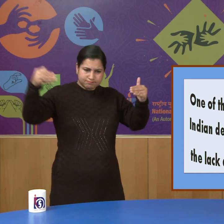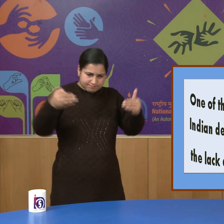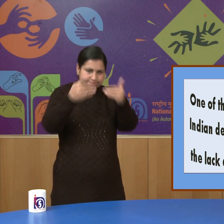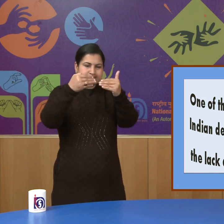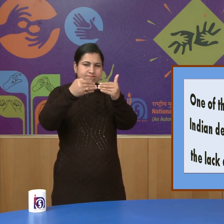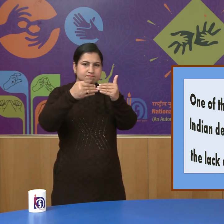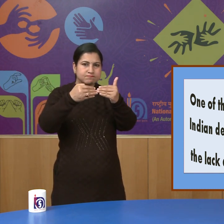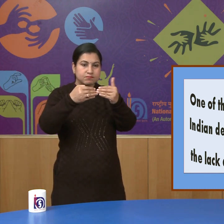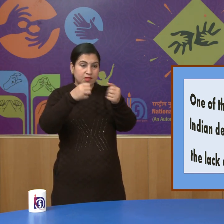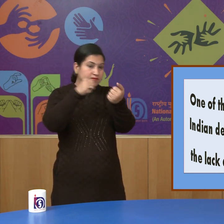and Indian soldiers